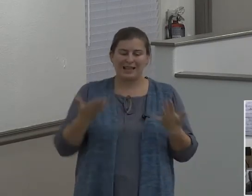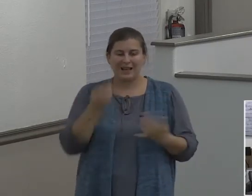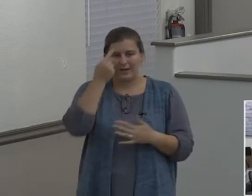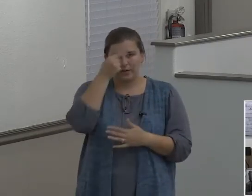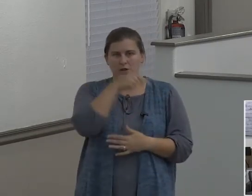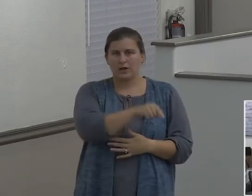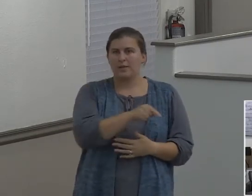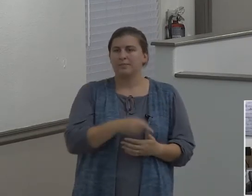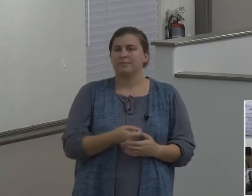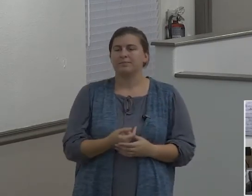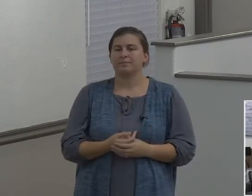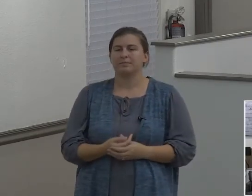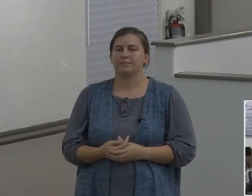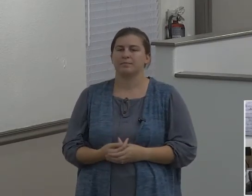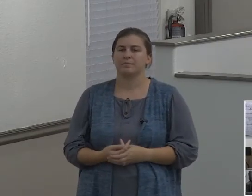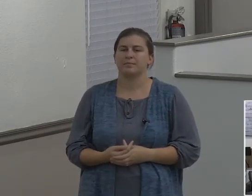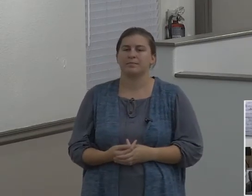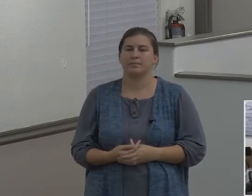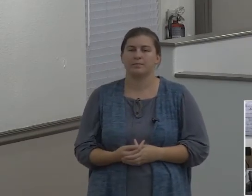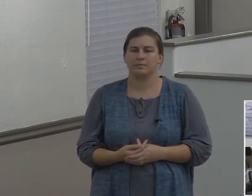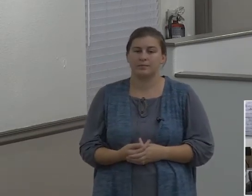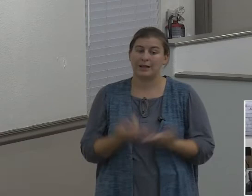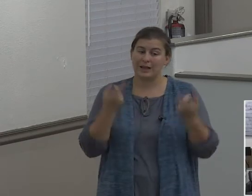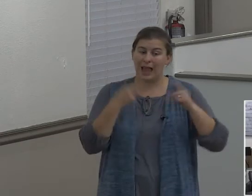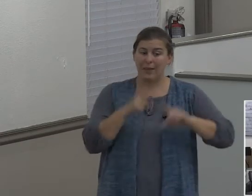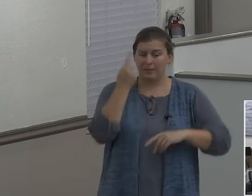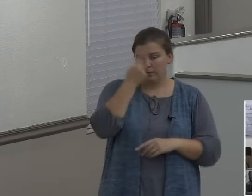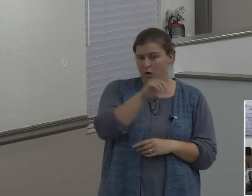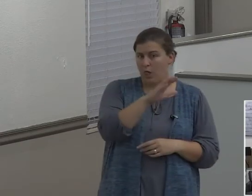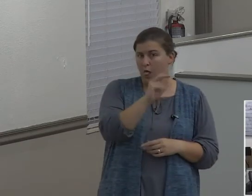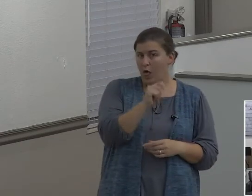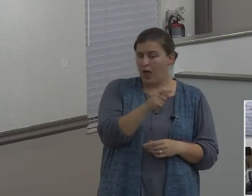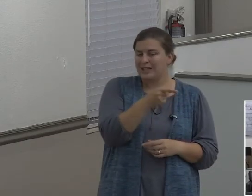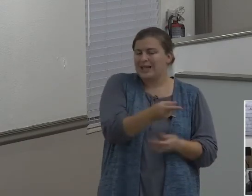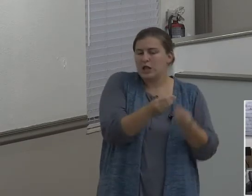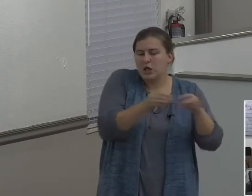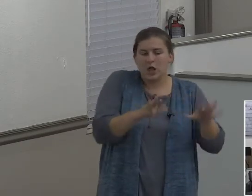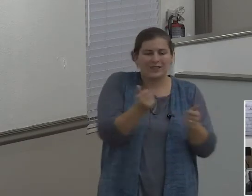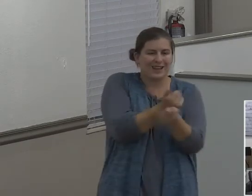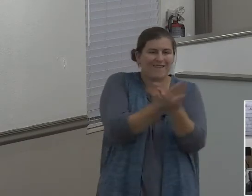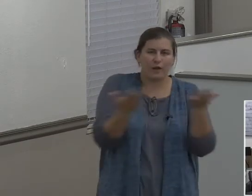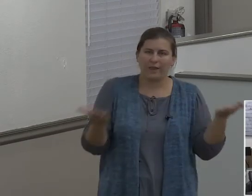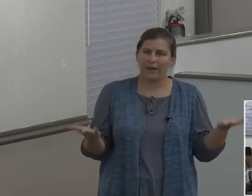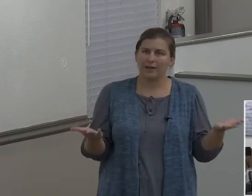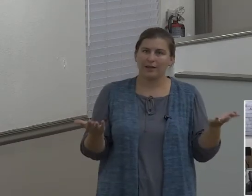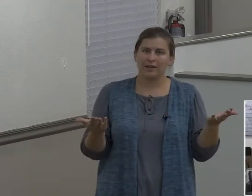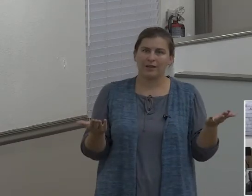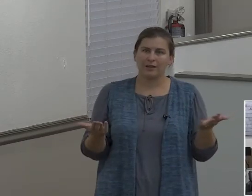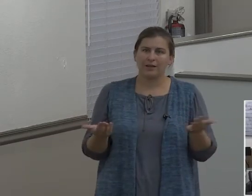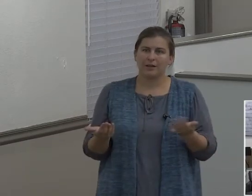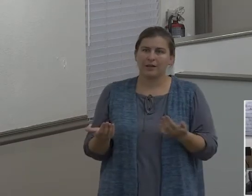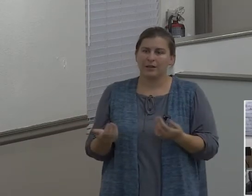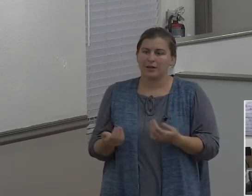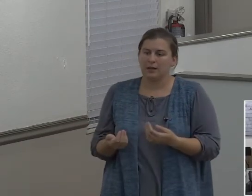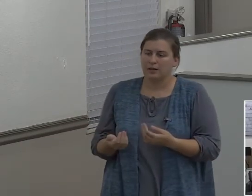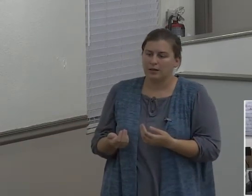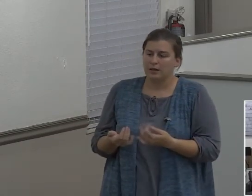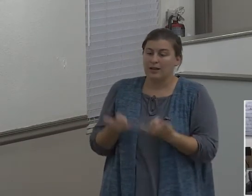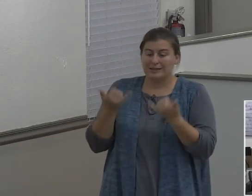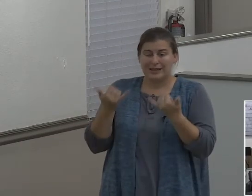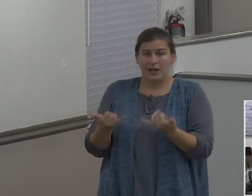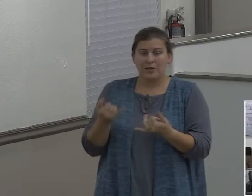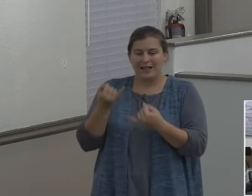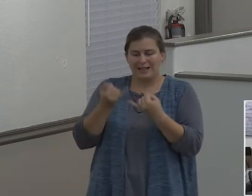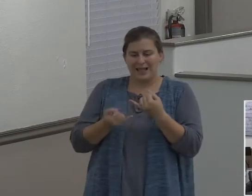That's what it did to Lot. He lost it all. You know. Now, the last thing that Lot did,